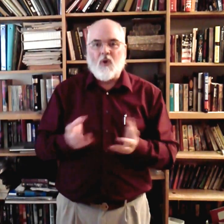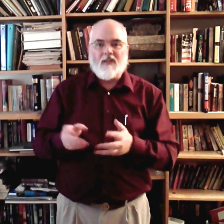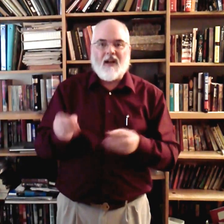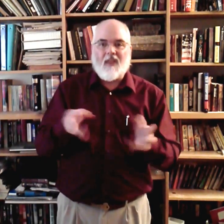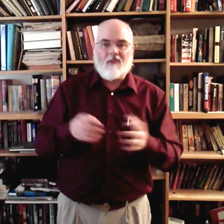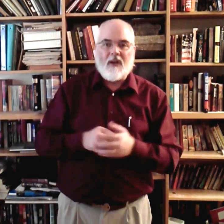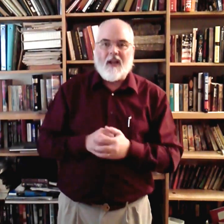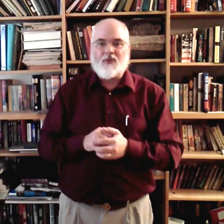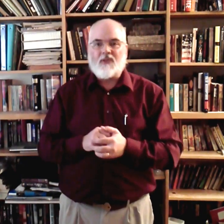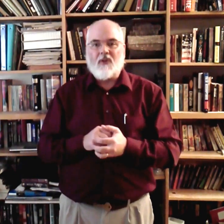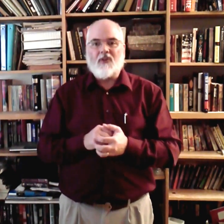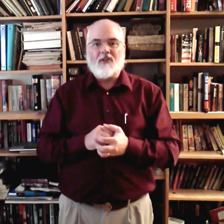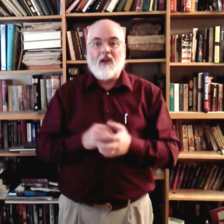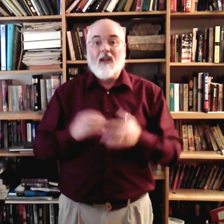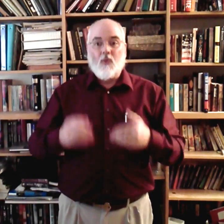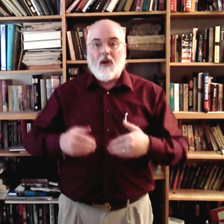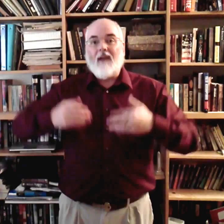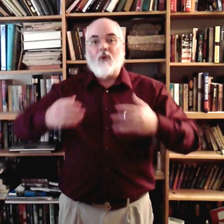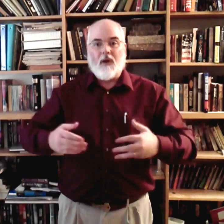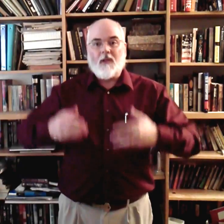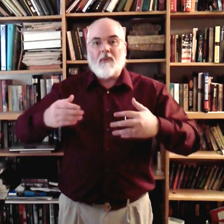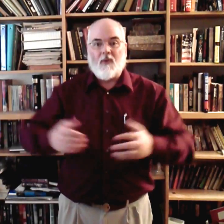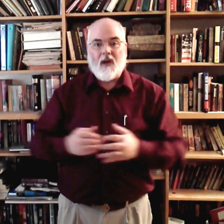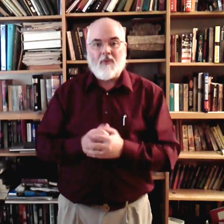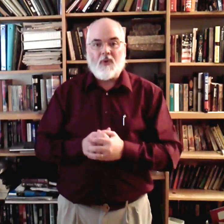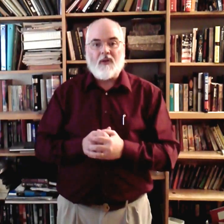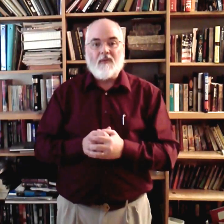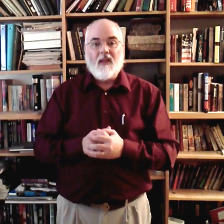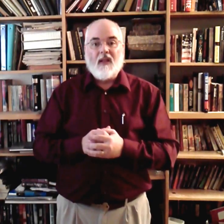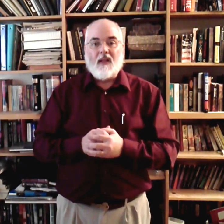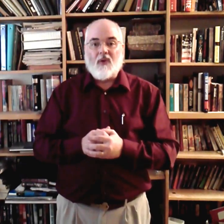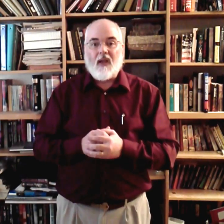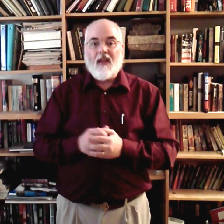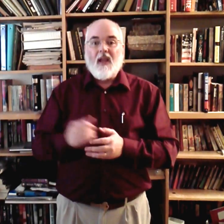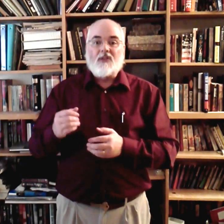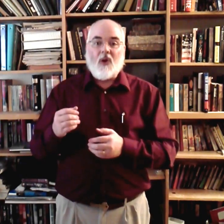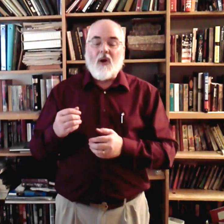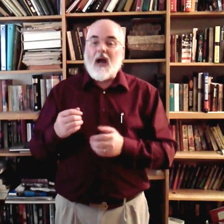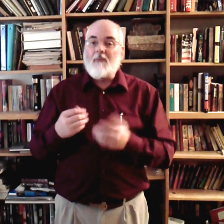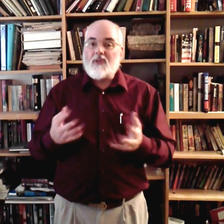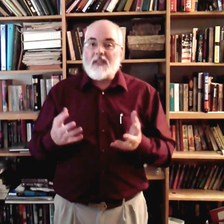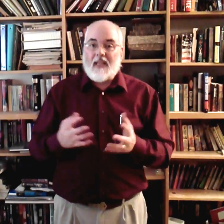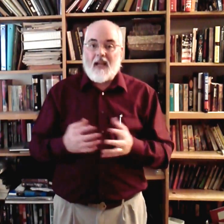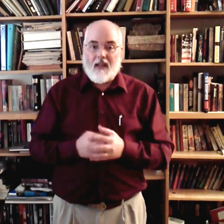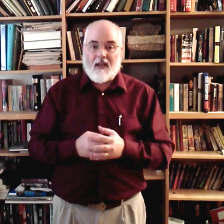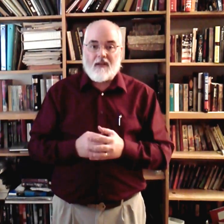words that are kind of thrown in extra so that the song will have a rhythm and a rhyme to it. Okay? So, I'm just going to sign that,